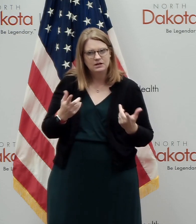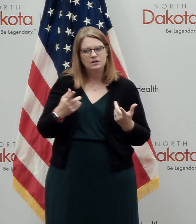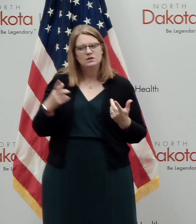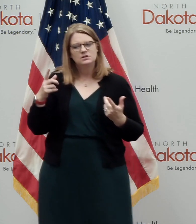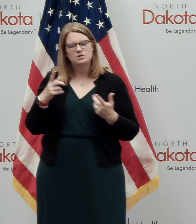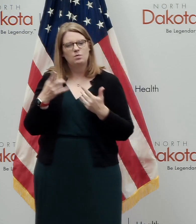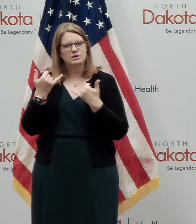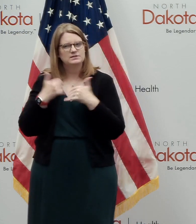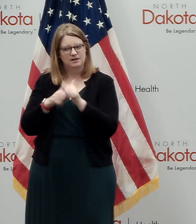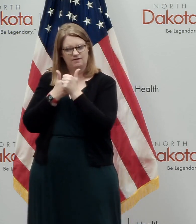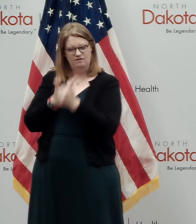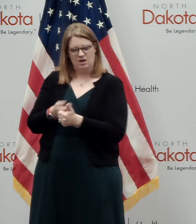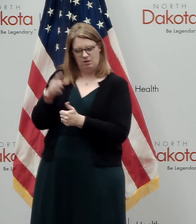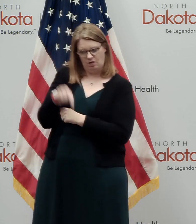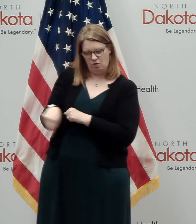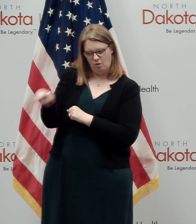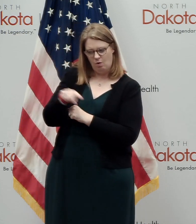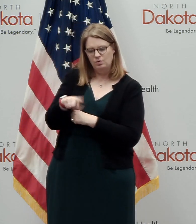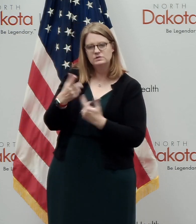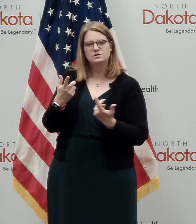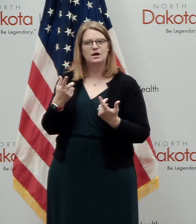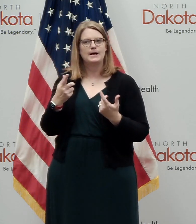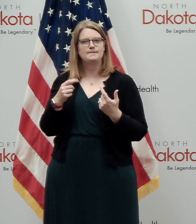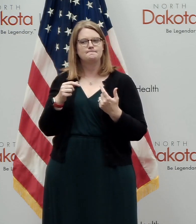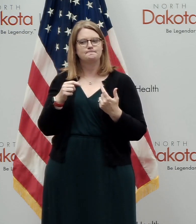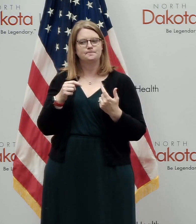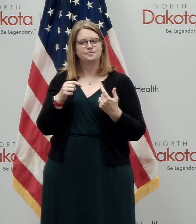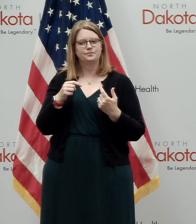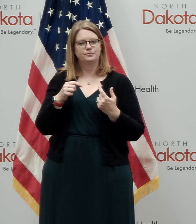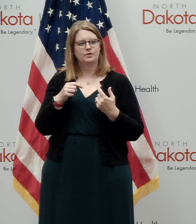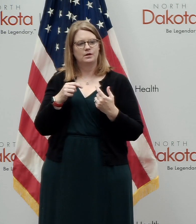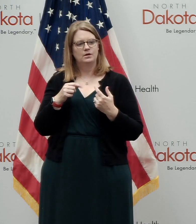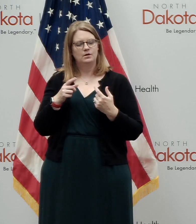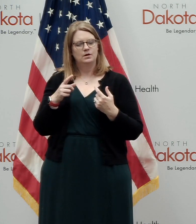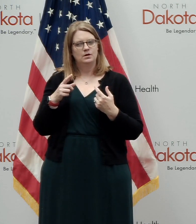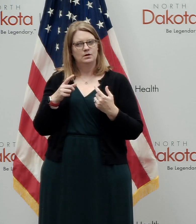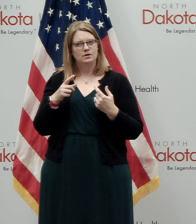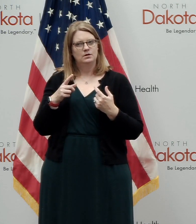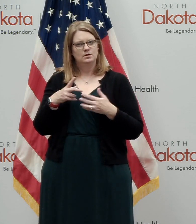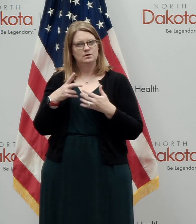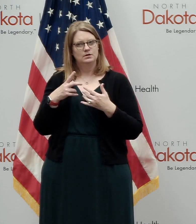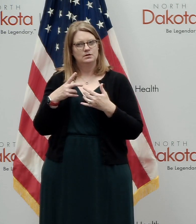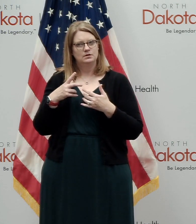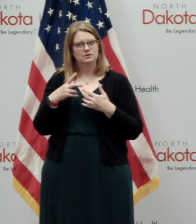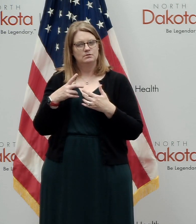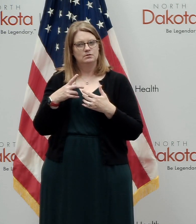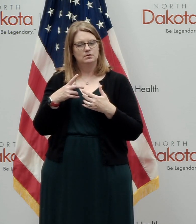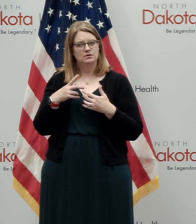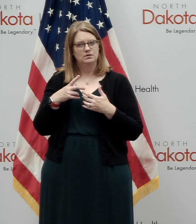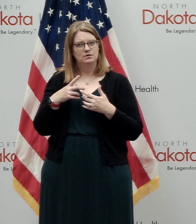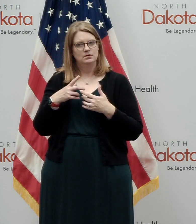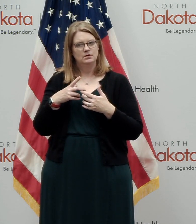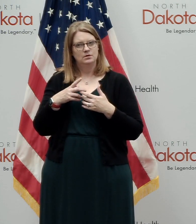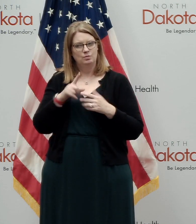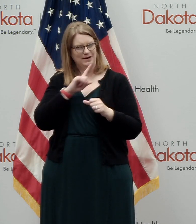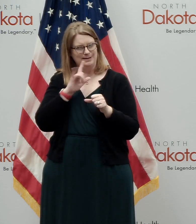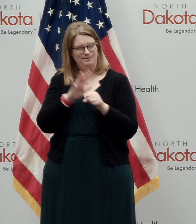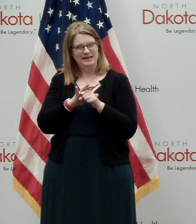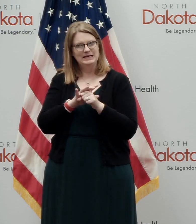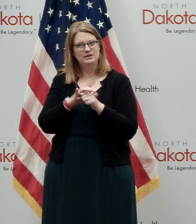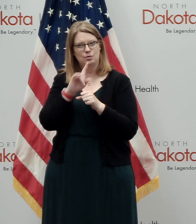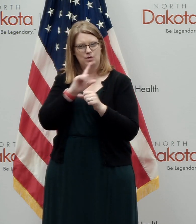Washington. And then also, we will, so now we've not taken anything away because we're committed to